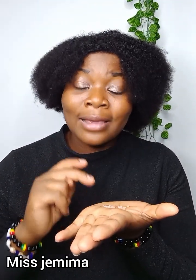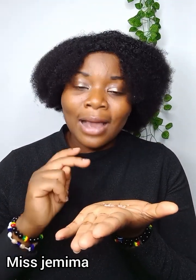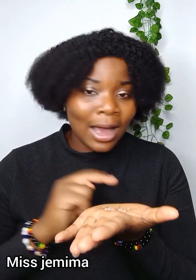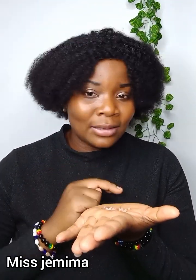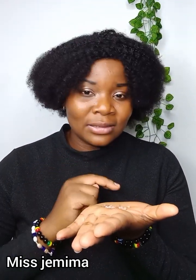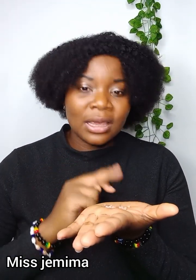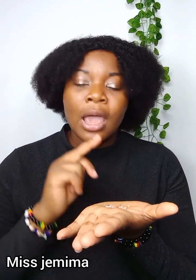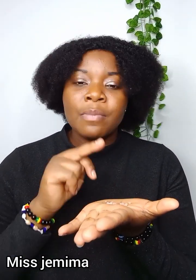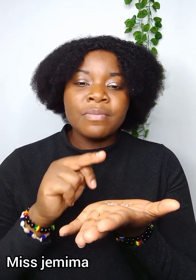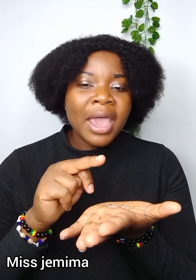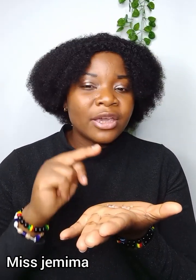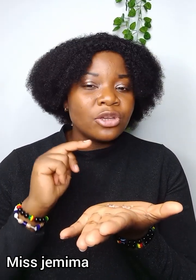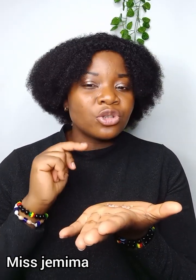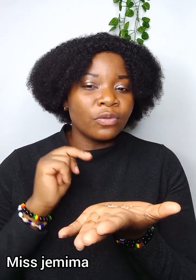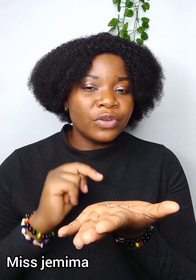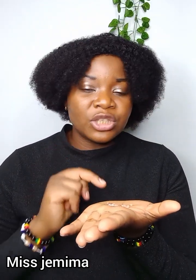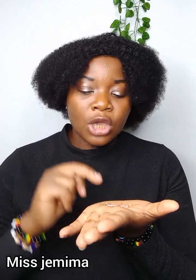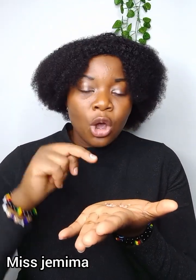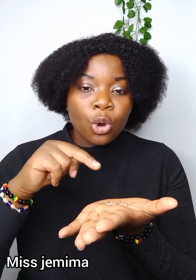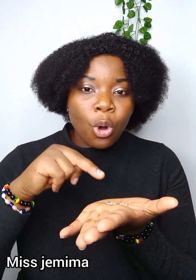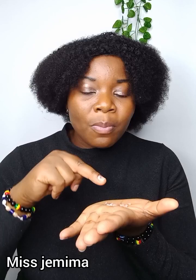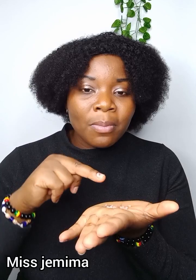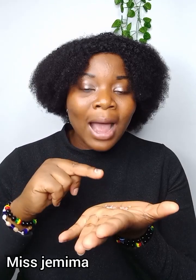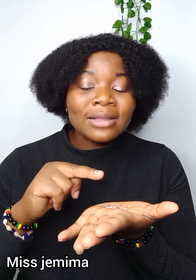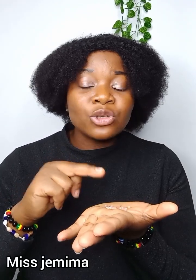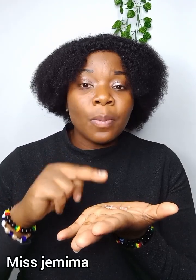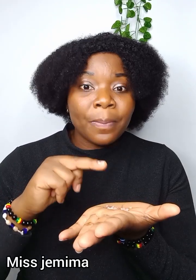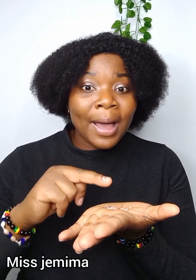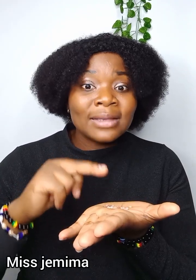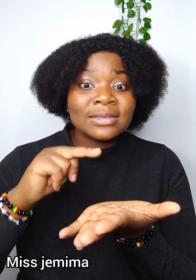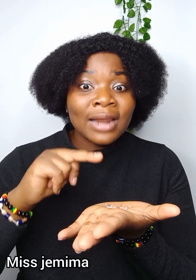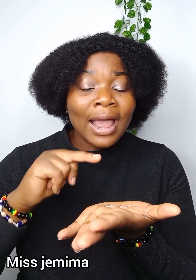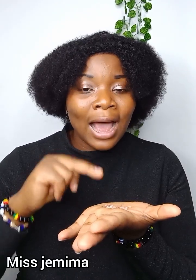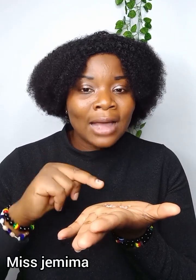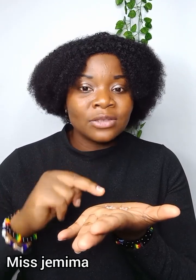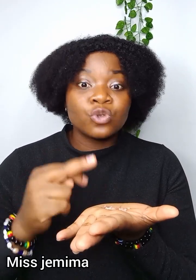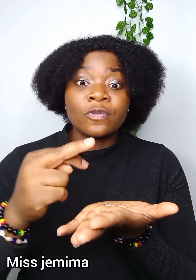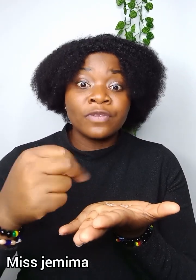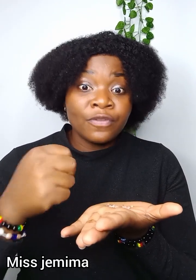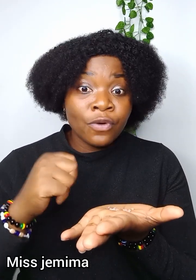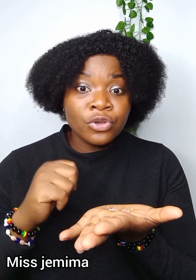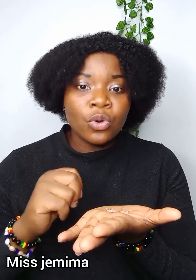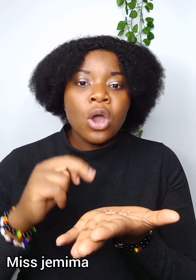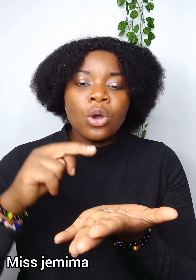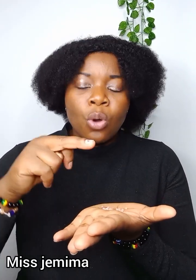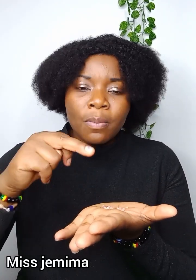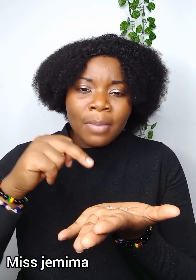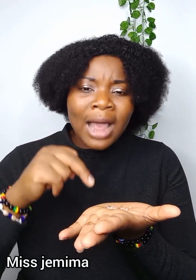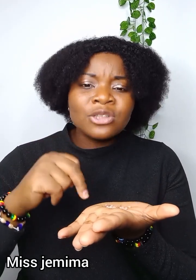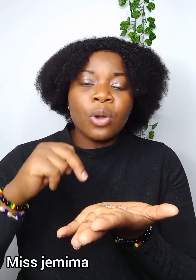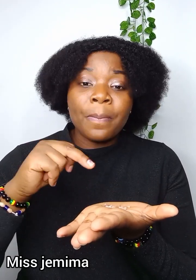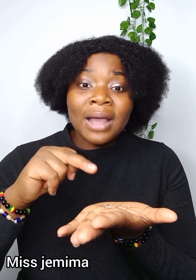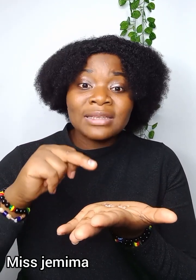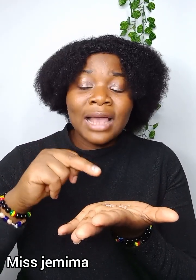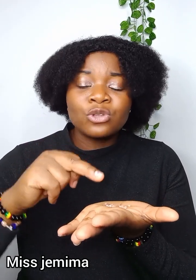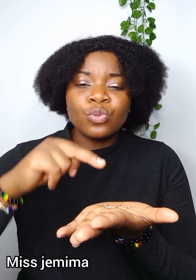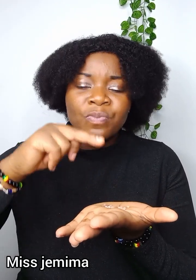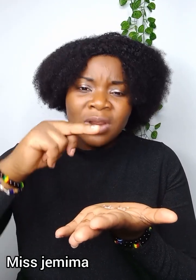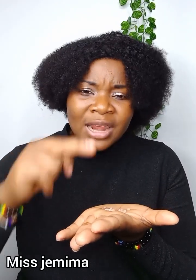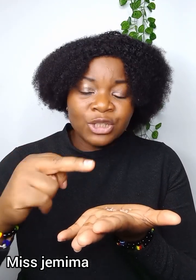hand make use of it command your pants line hand to favor you command your pants hand to bless